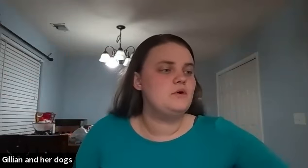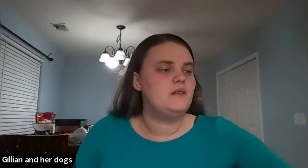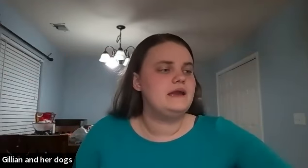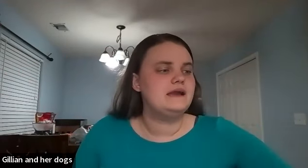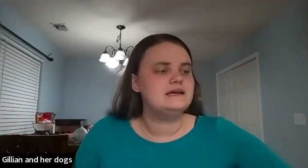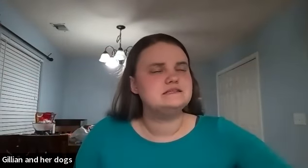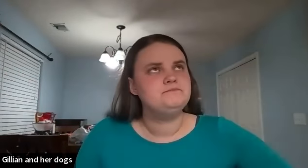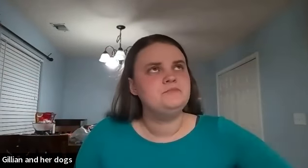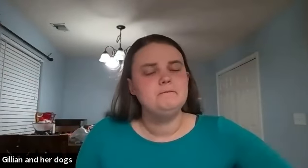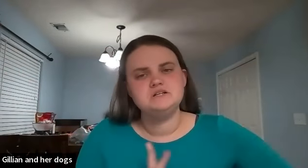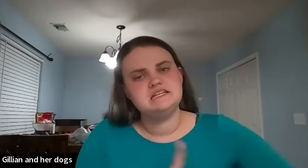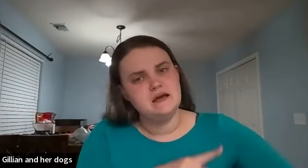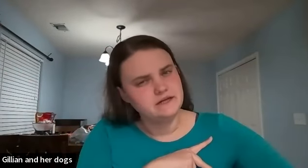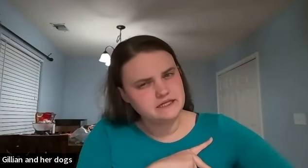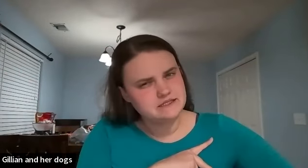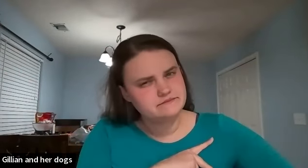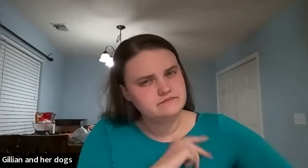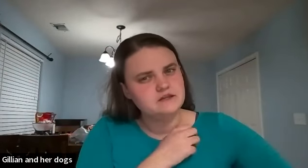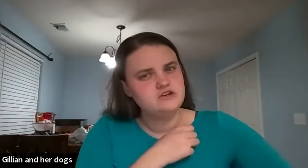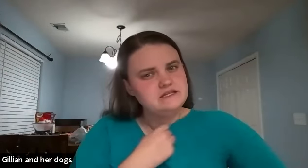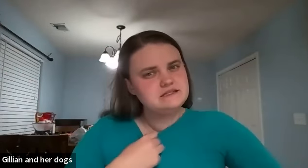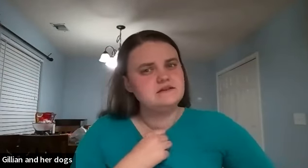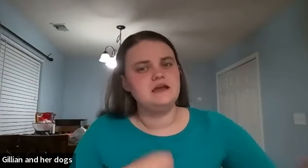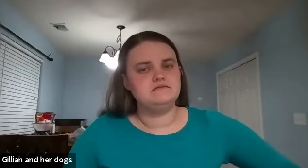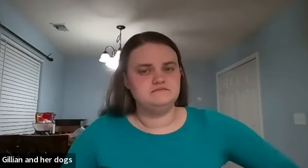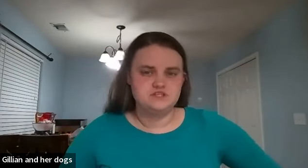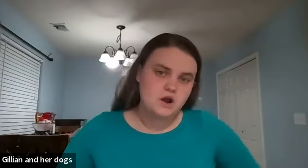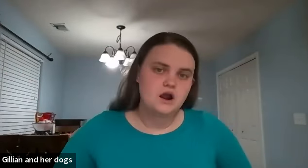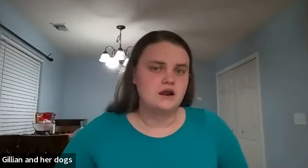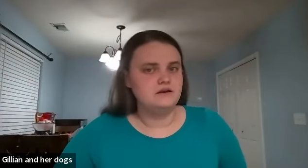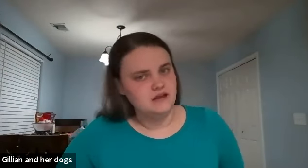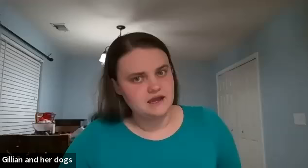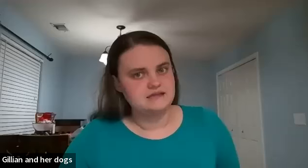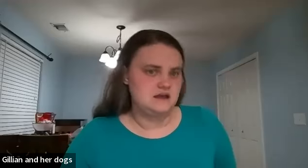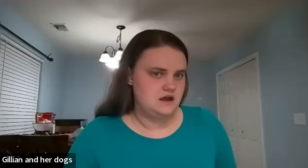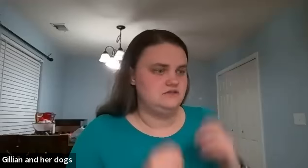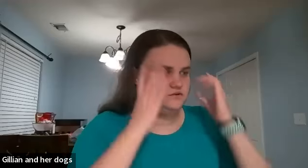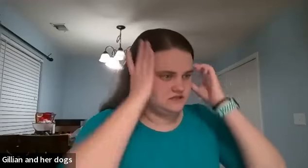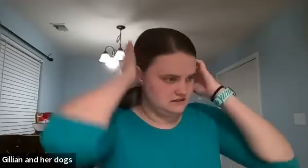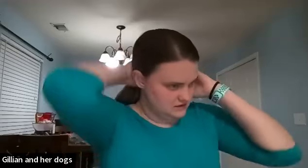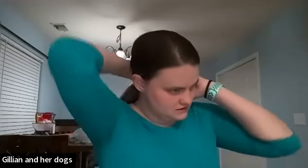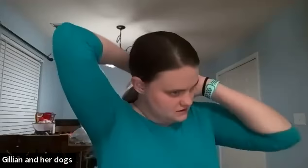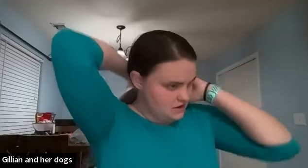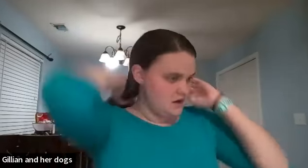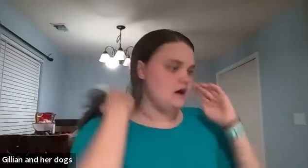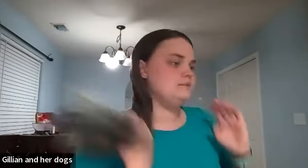more like i guess personalities like traits like smart nice kind those kinds of things um